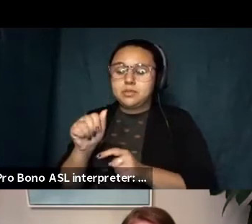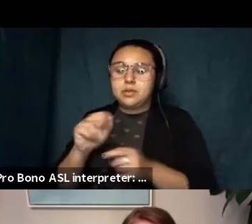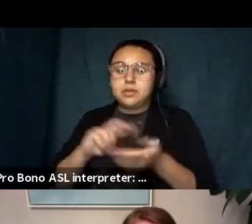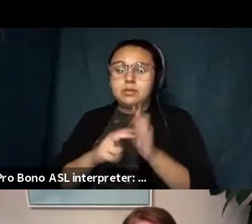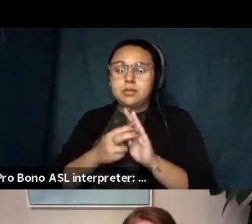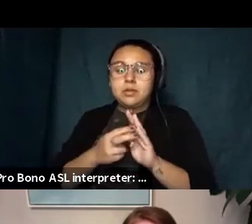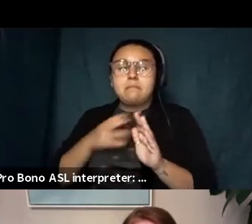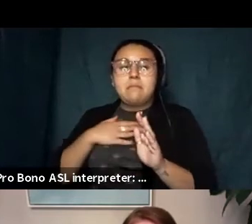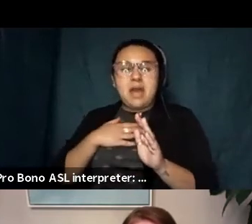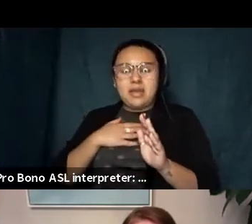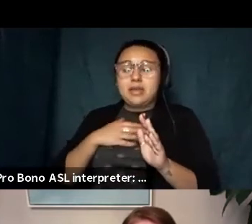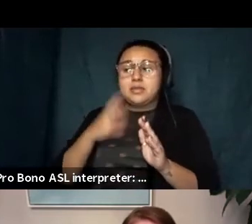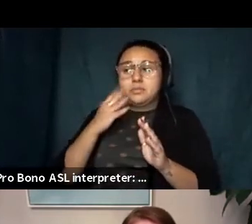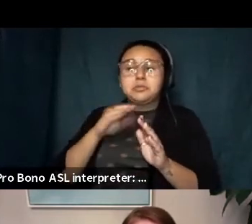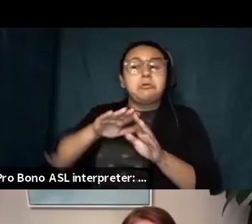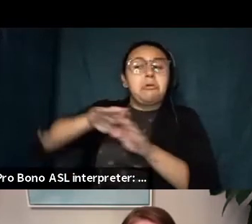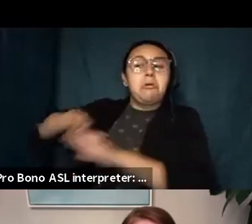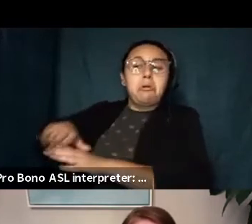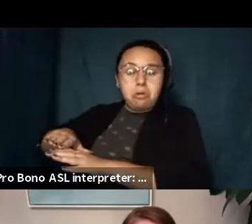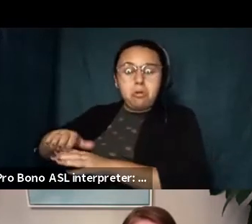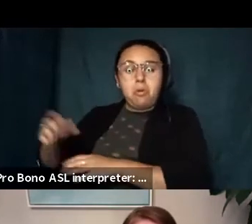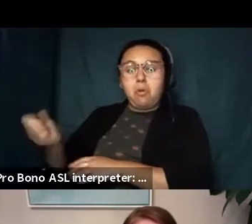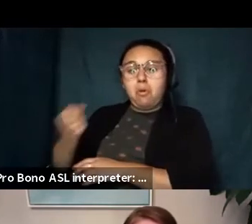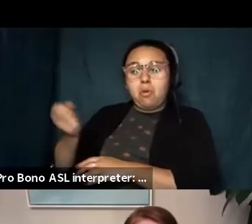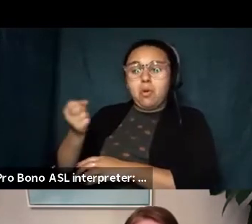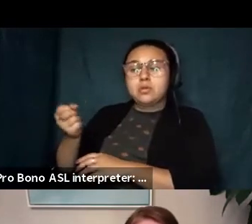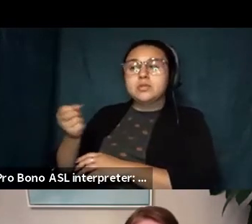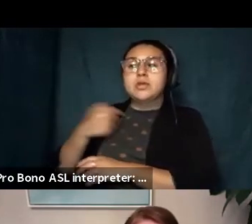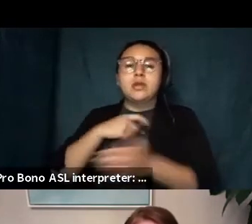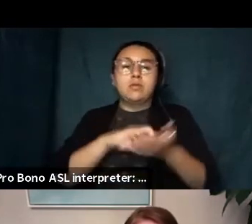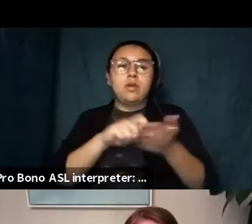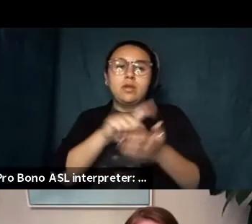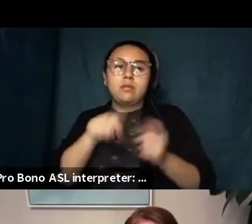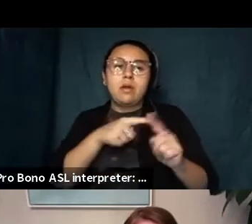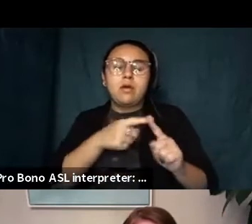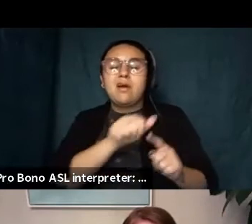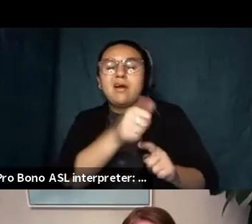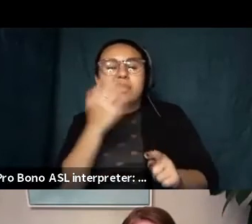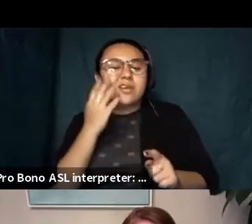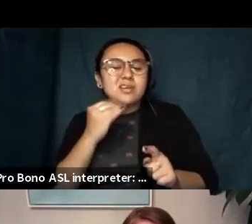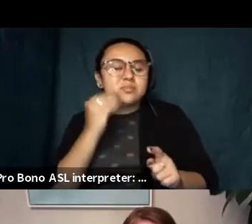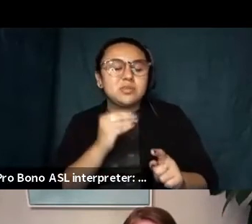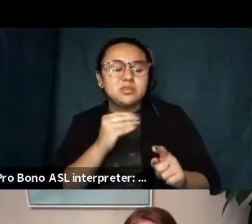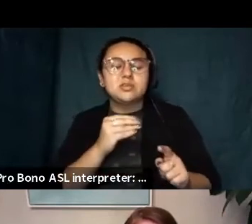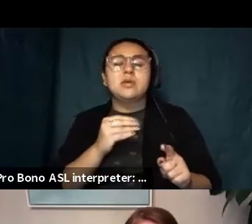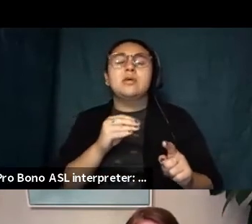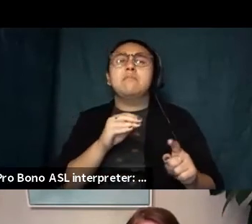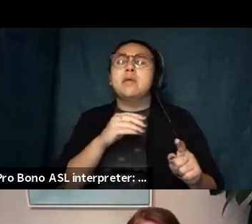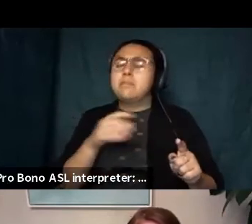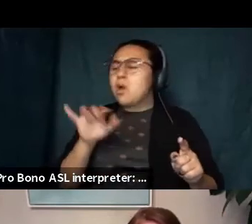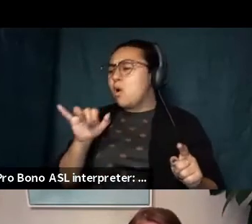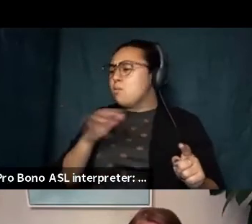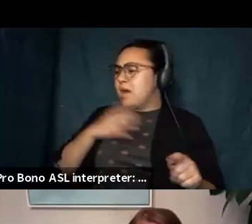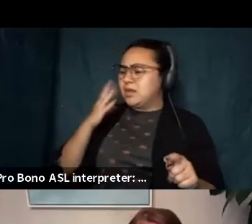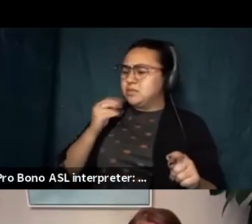the side and i think it took it took a minute for me to be like oh i can do this in a way that acknowledges the the the lived reality of of my